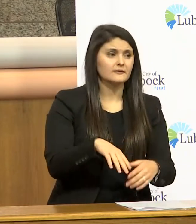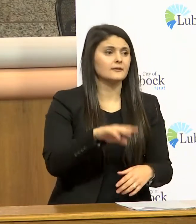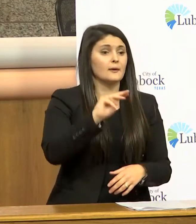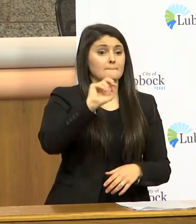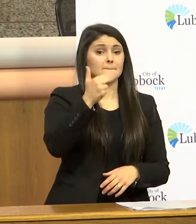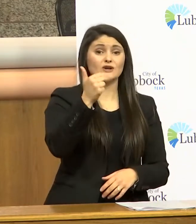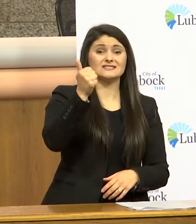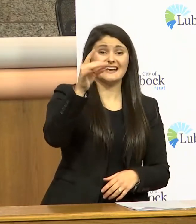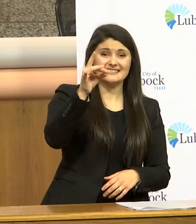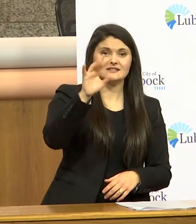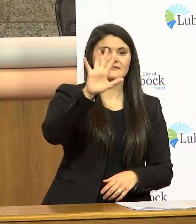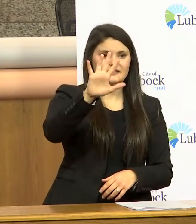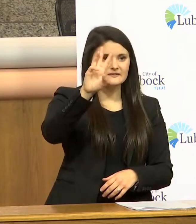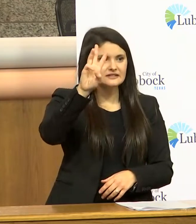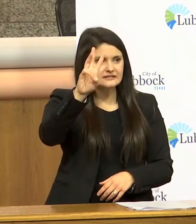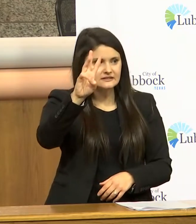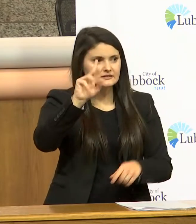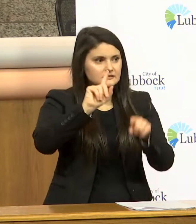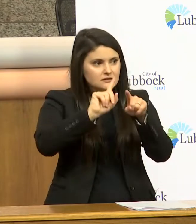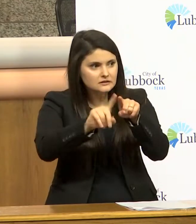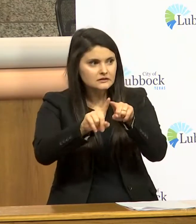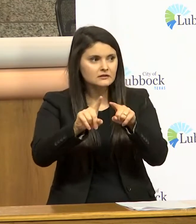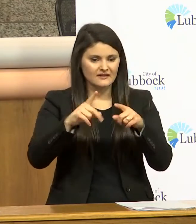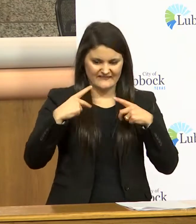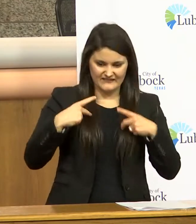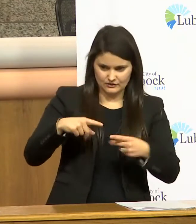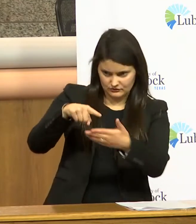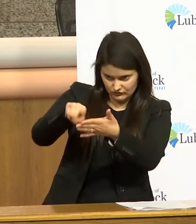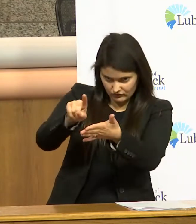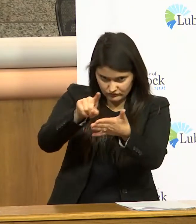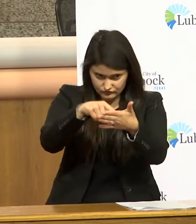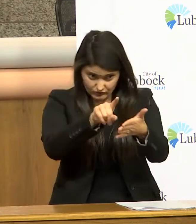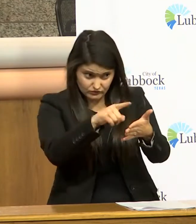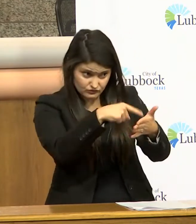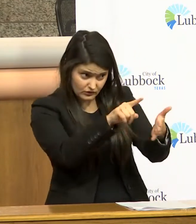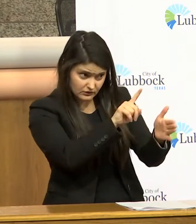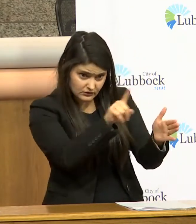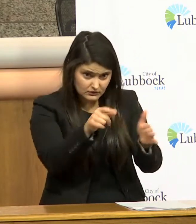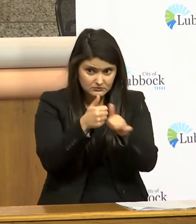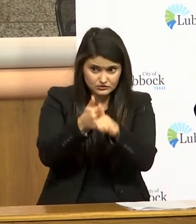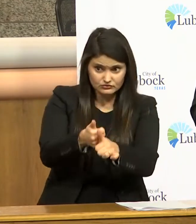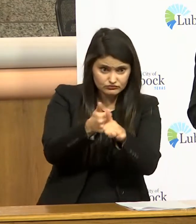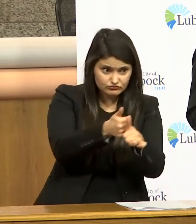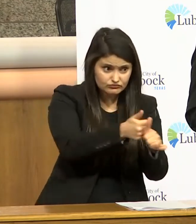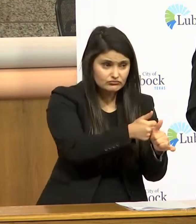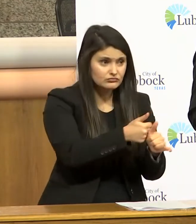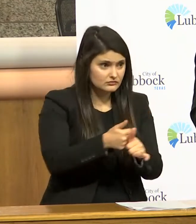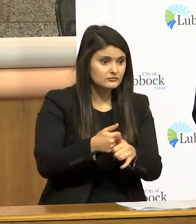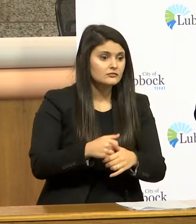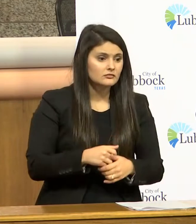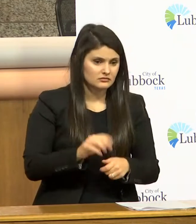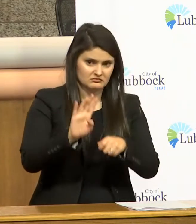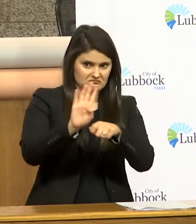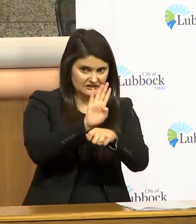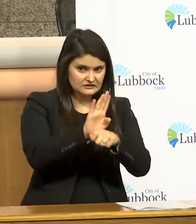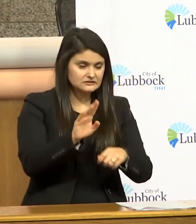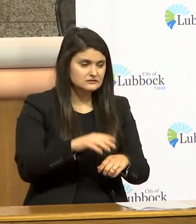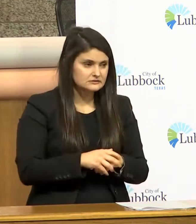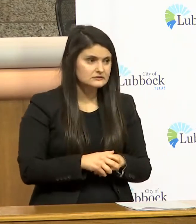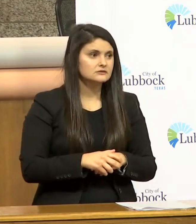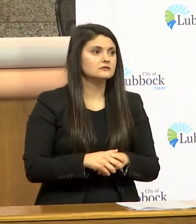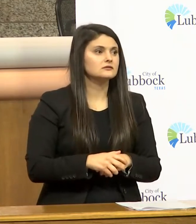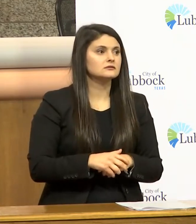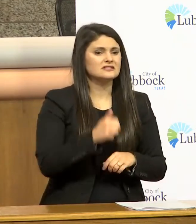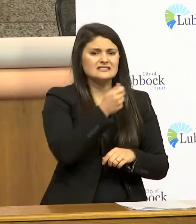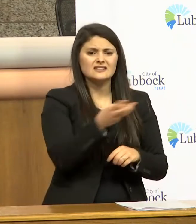example we did 56 physical checks of lubbock establishments we did numerous more by